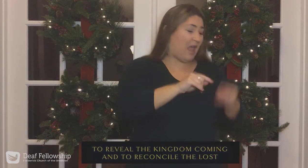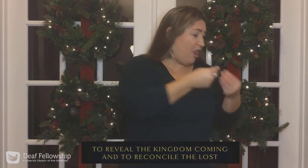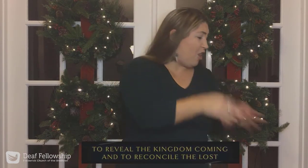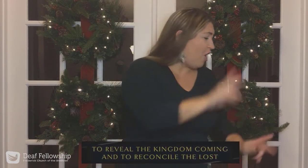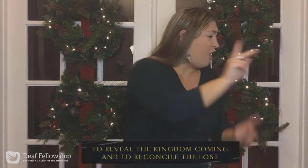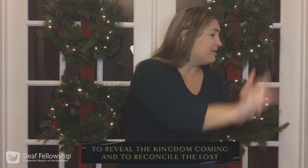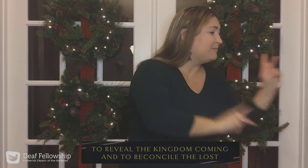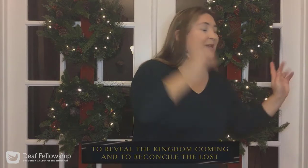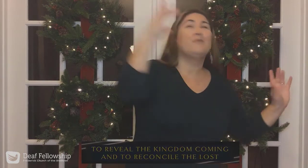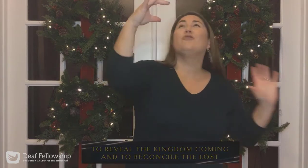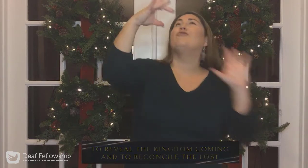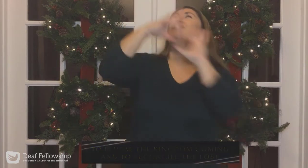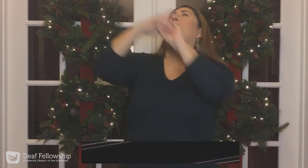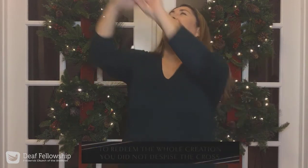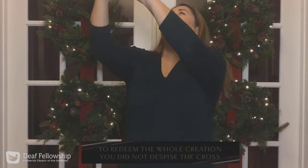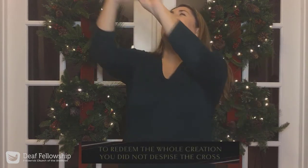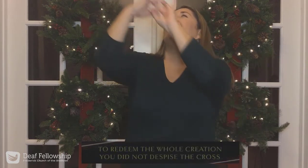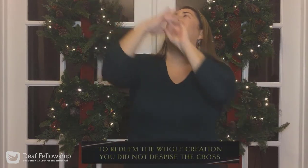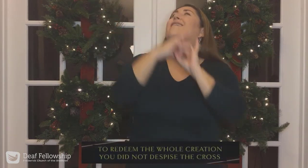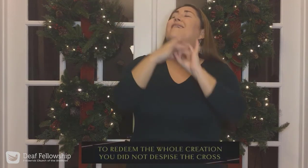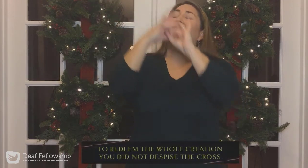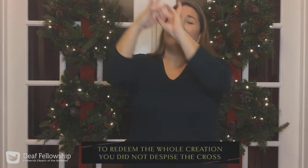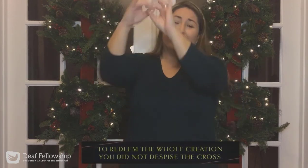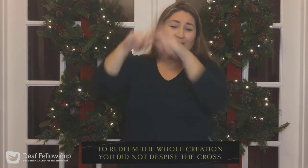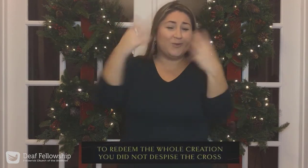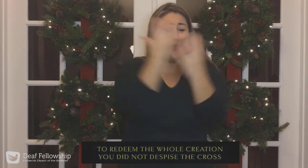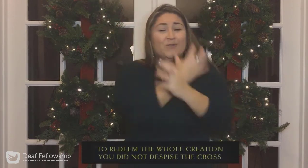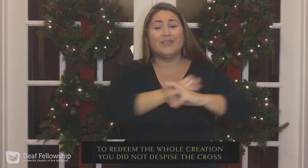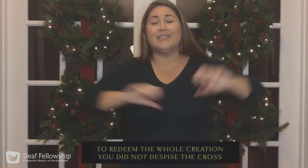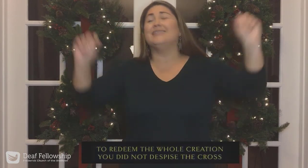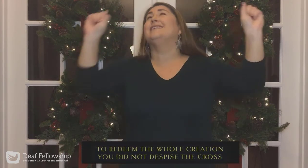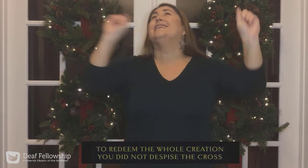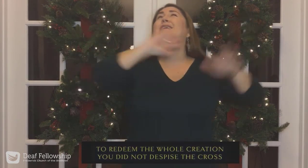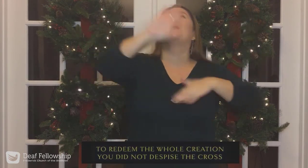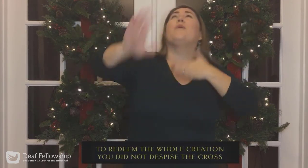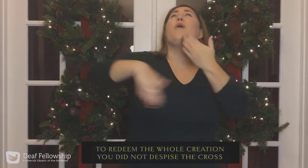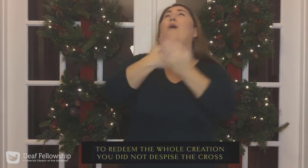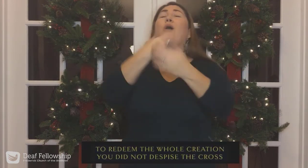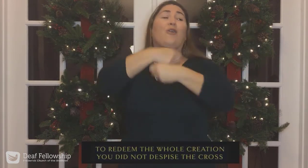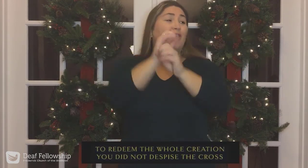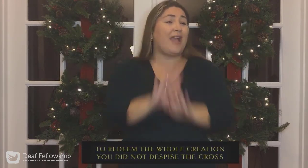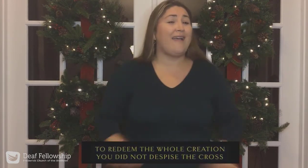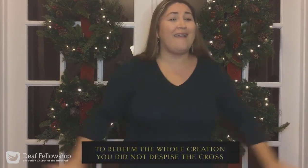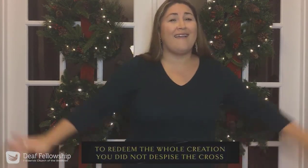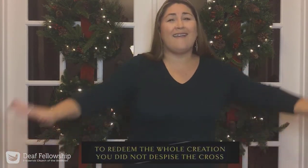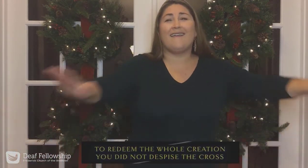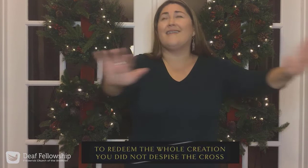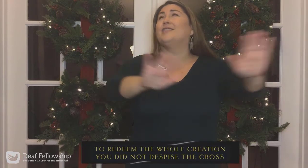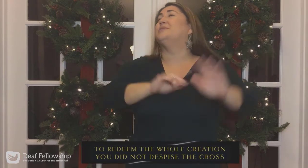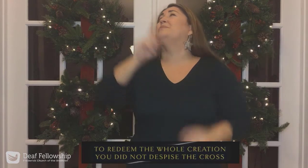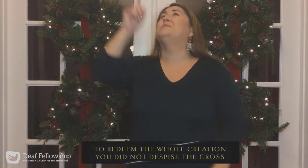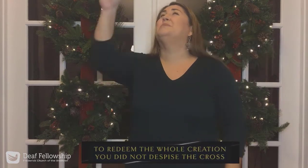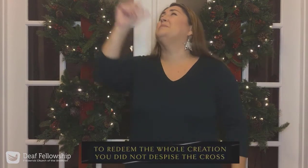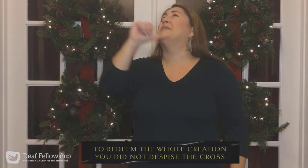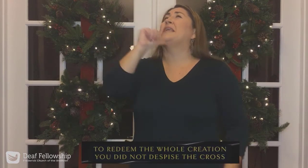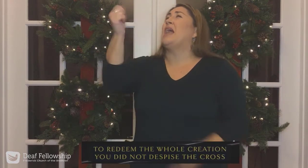glory You did not You despise the